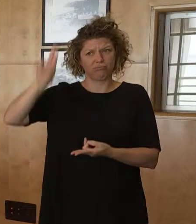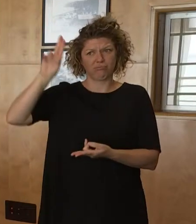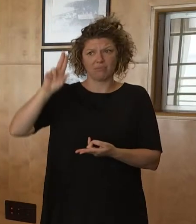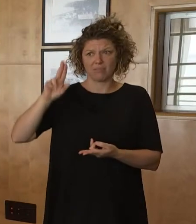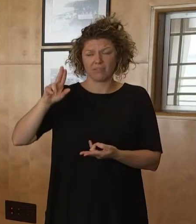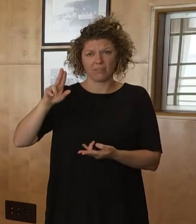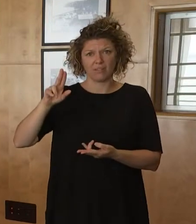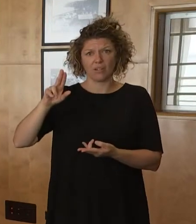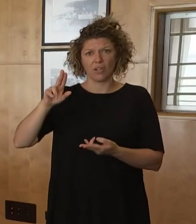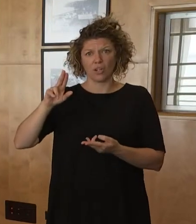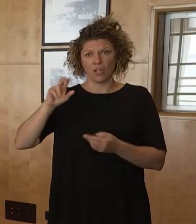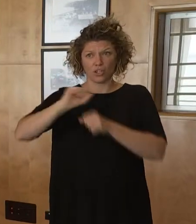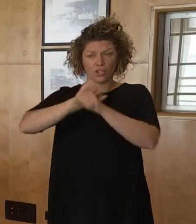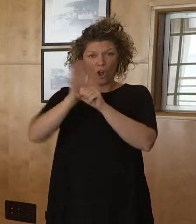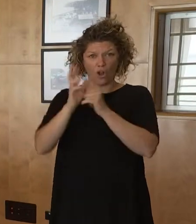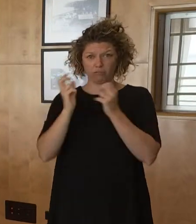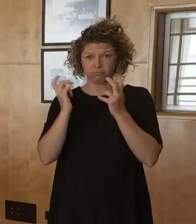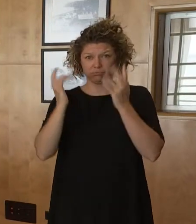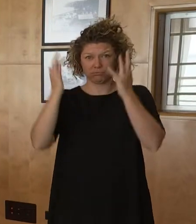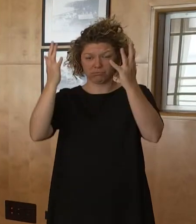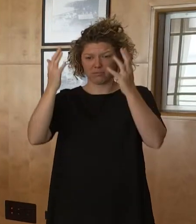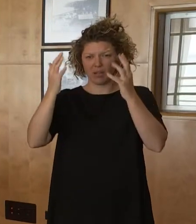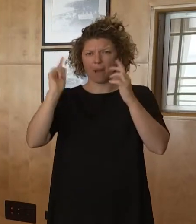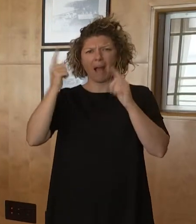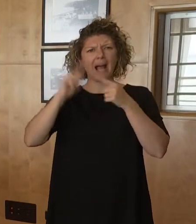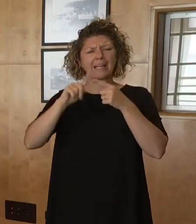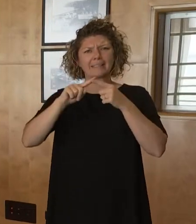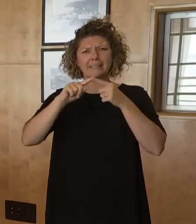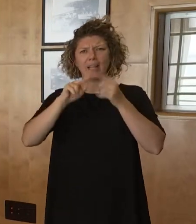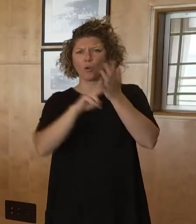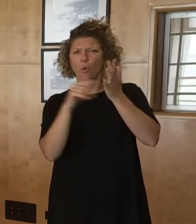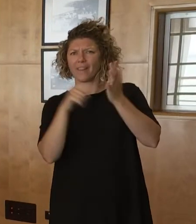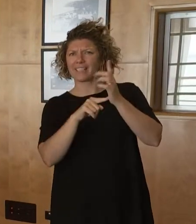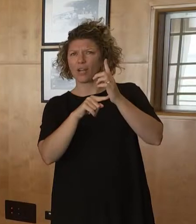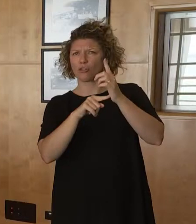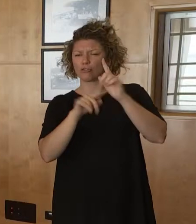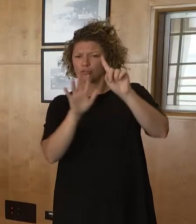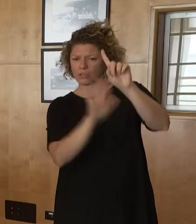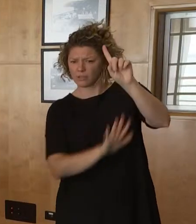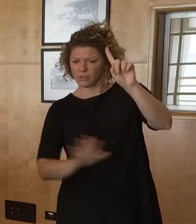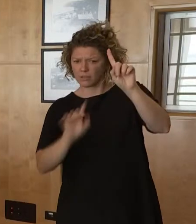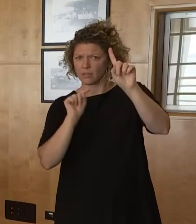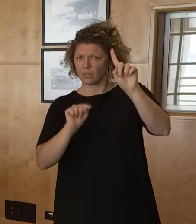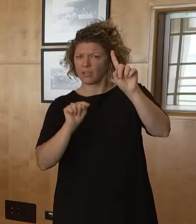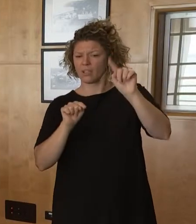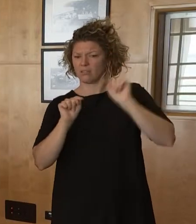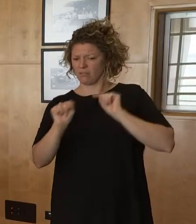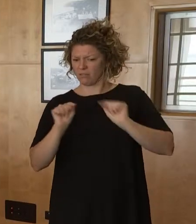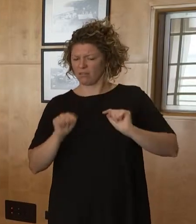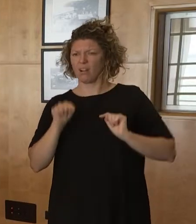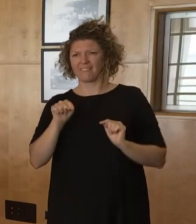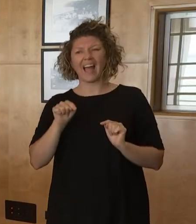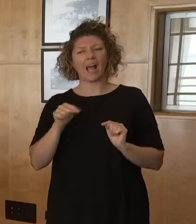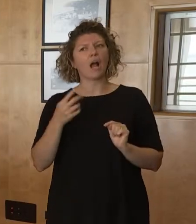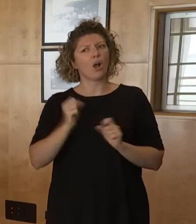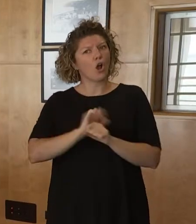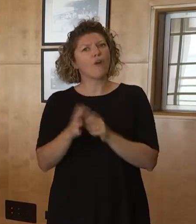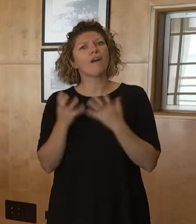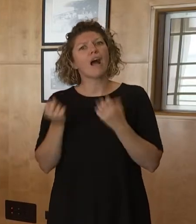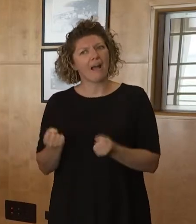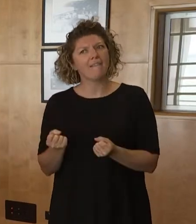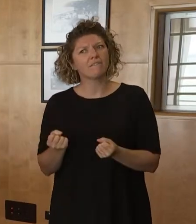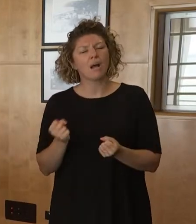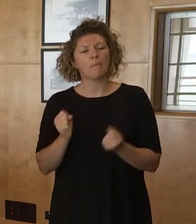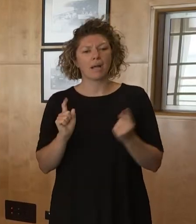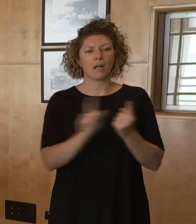cases in the rural communities? And does this seem to suggest that the surge in cases isn't actually coming from return into state travellers, but actually community